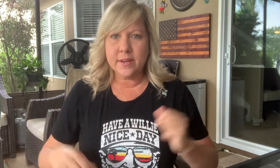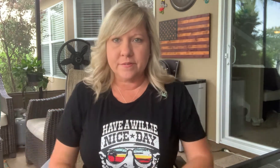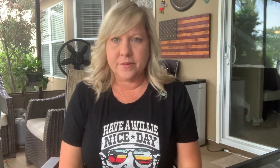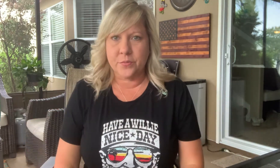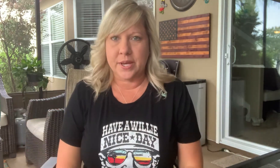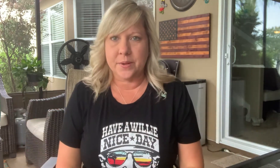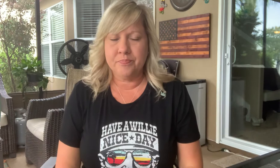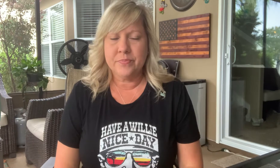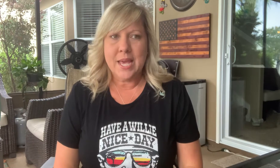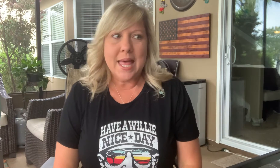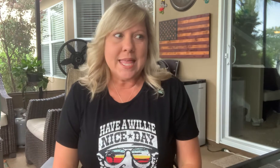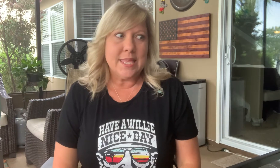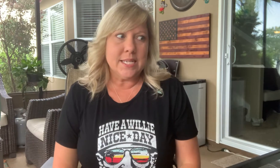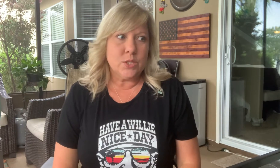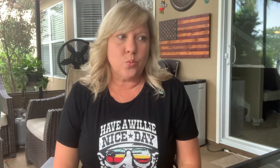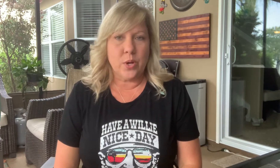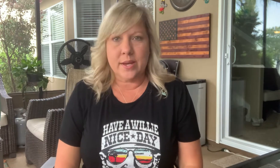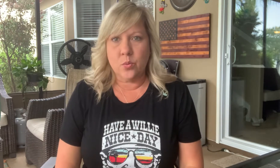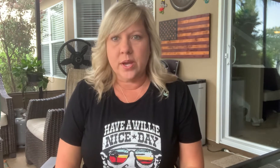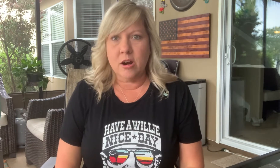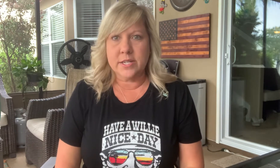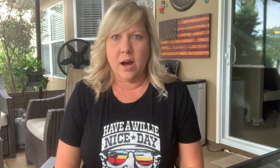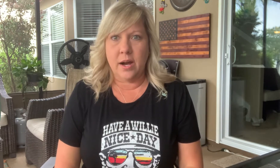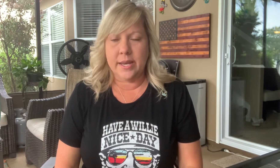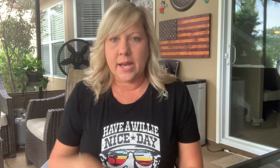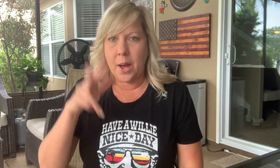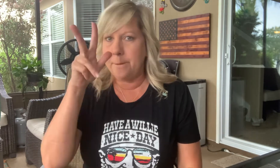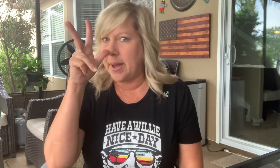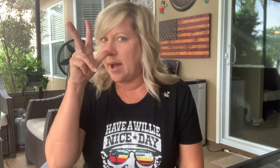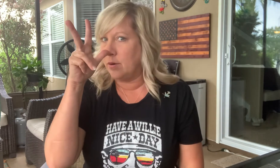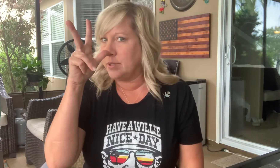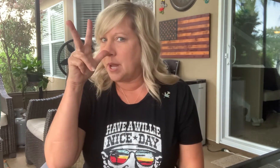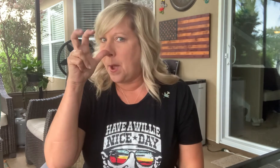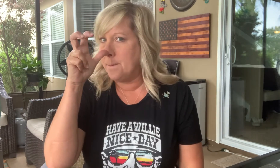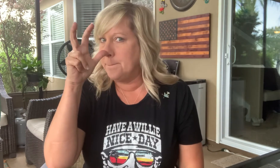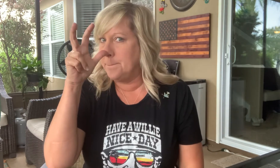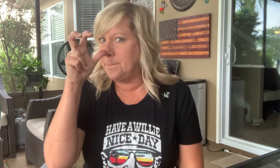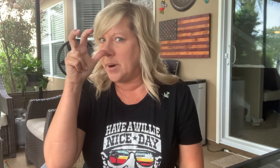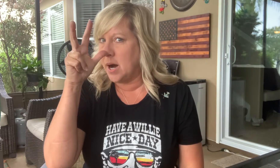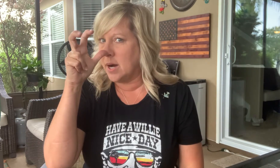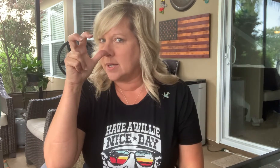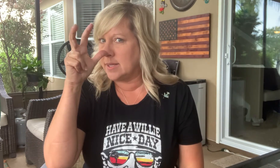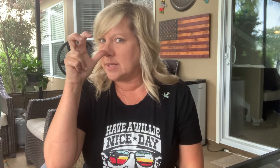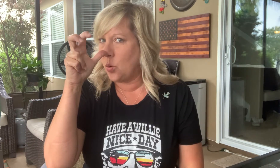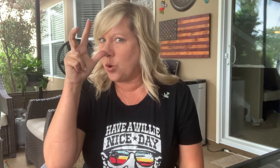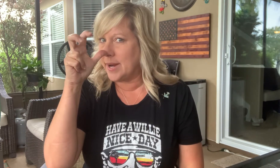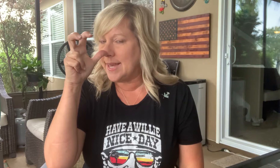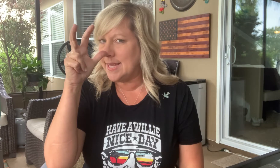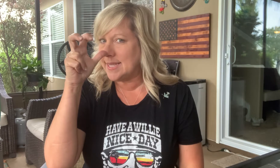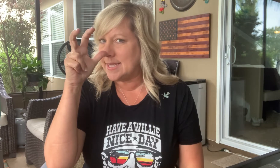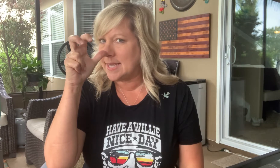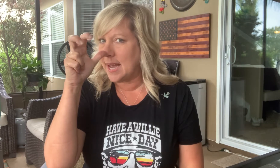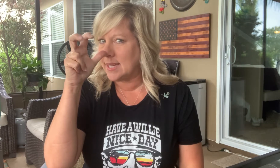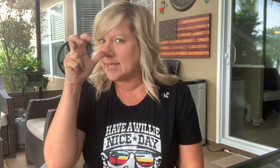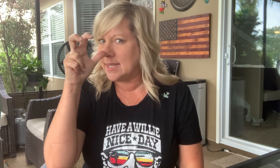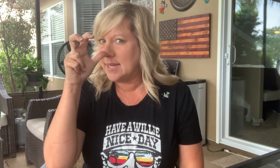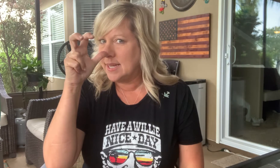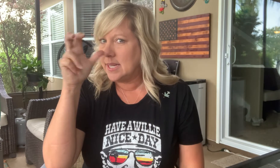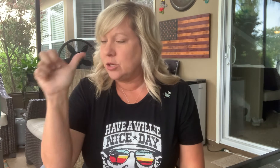for the week. This week we are talking about bugs or insects. You